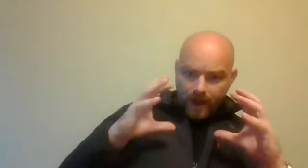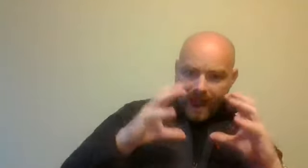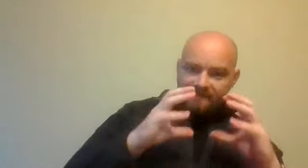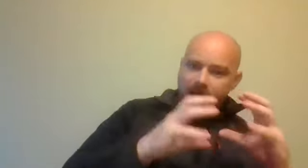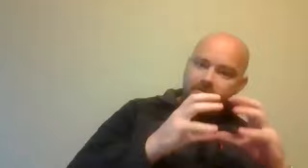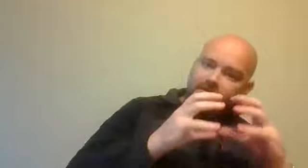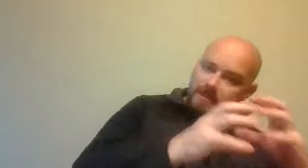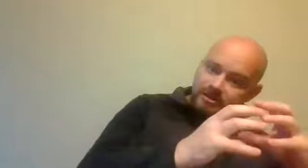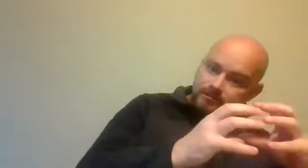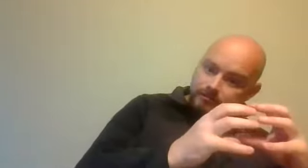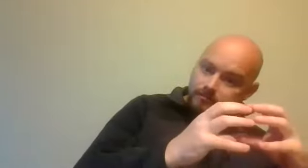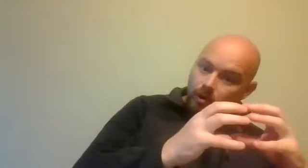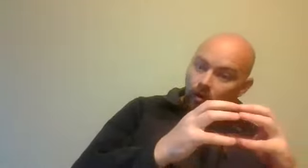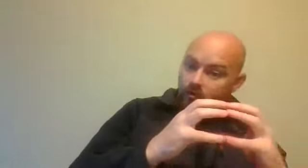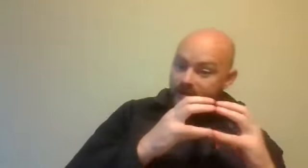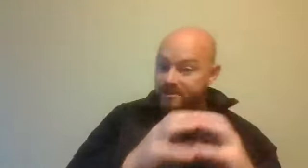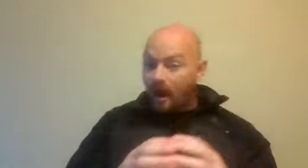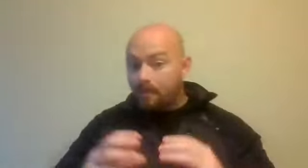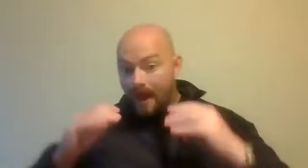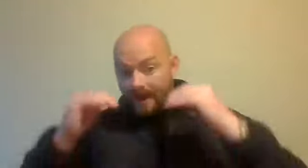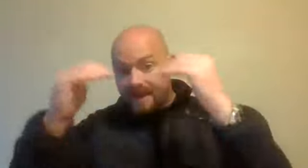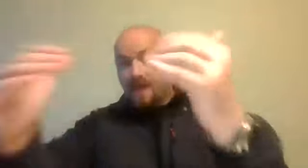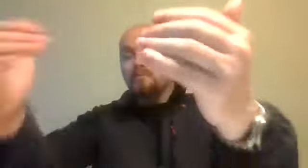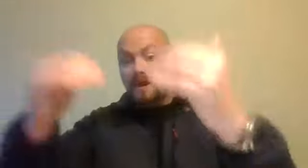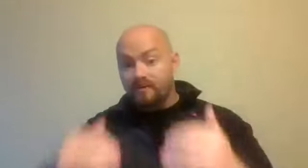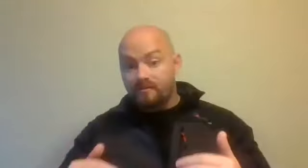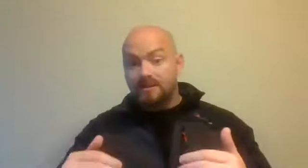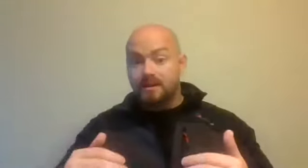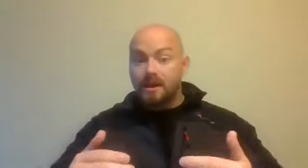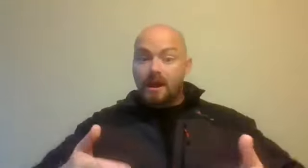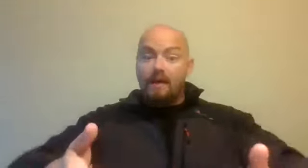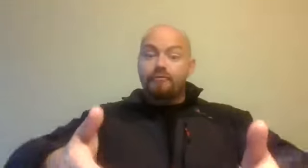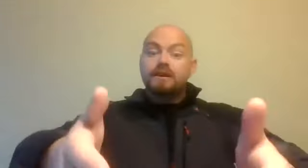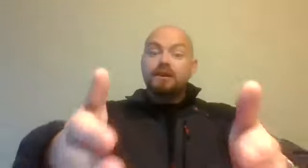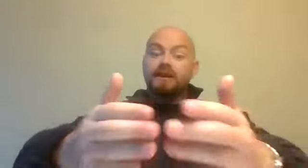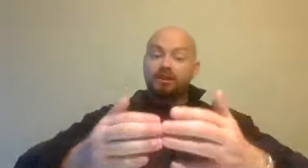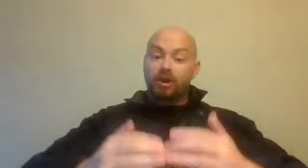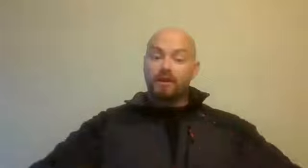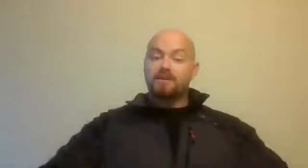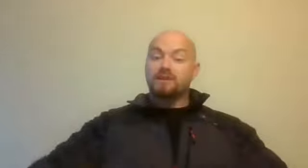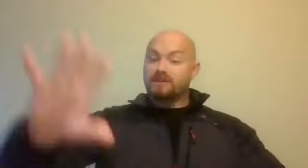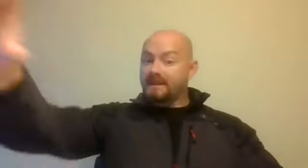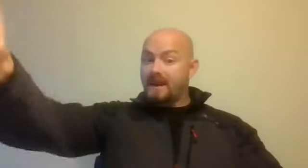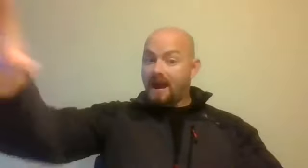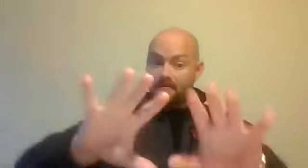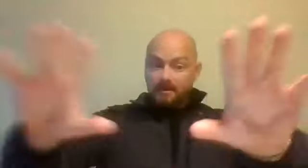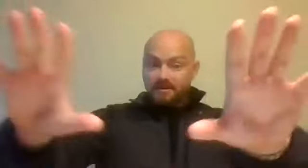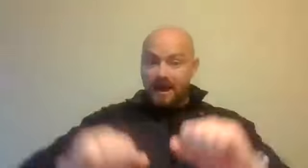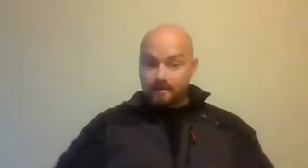if we have better information or if we stop and gather better information and realise that the time constraint is still in arguing, people are still arguing,